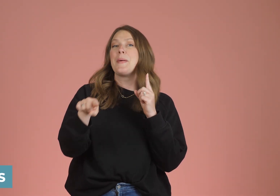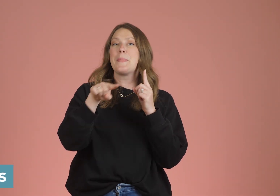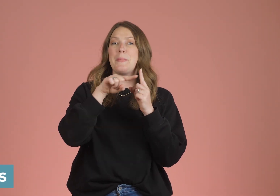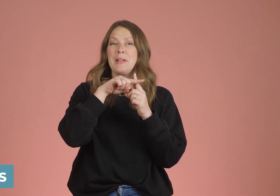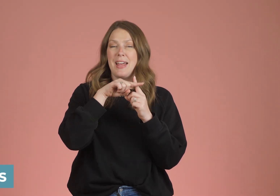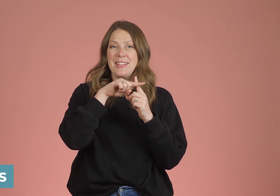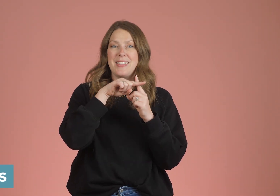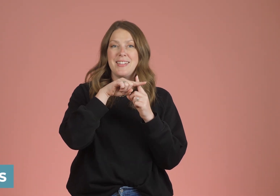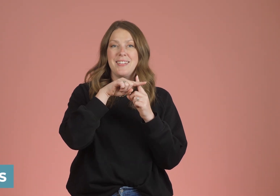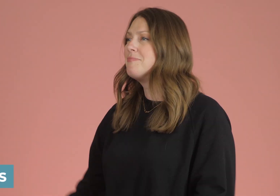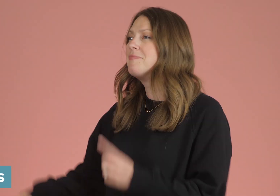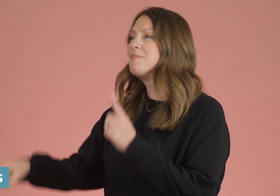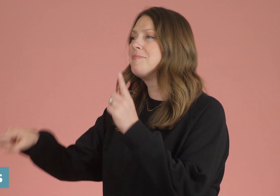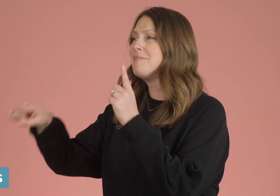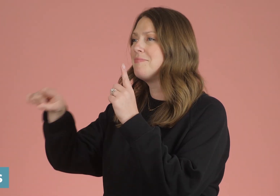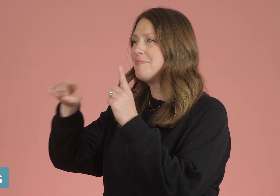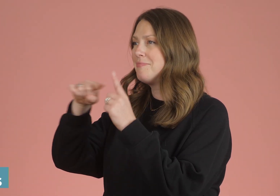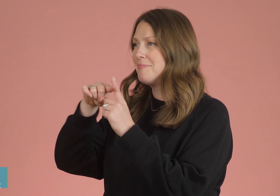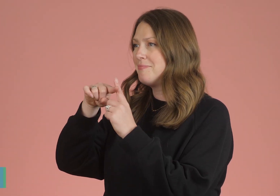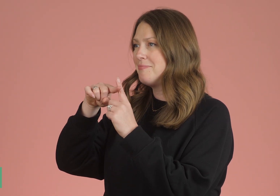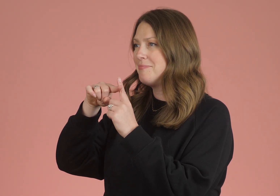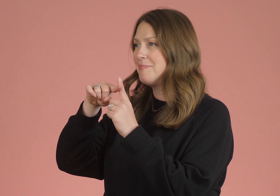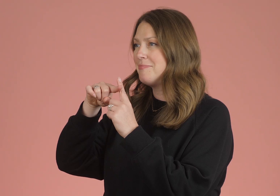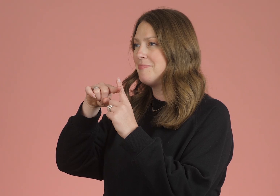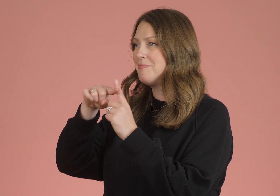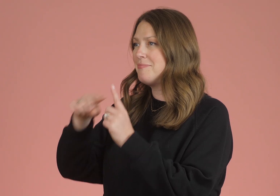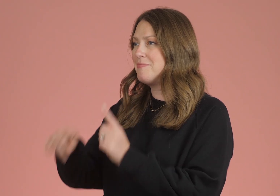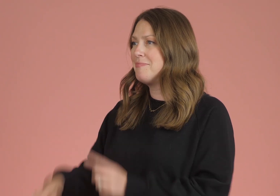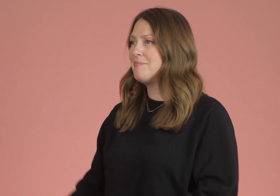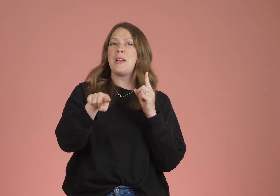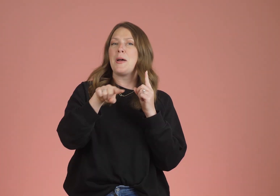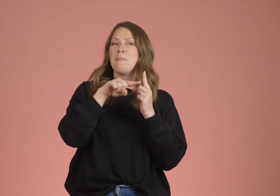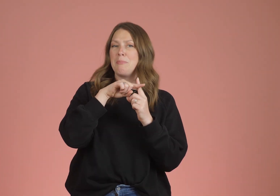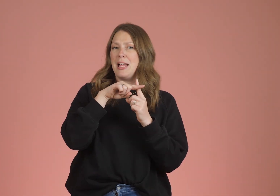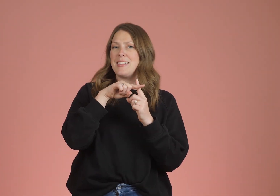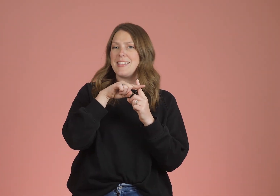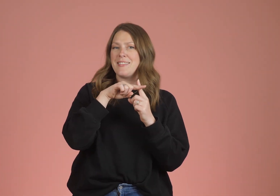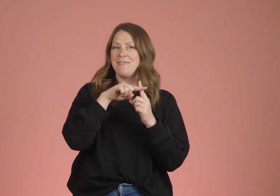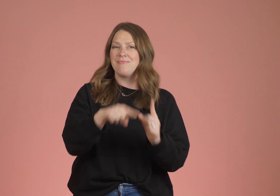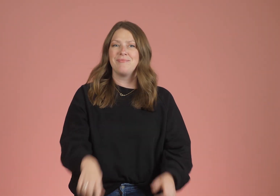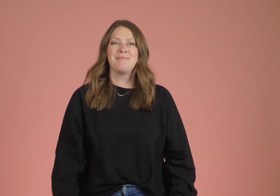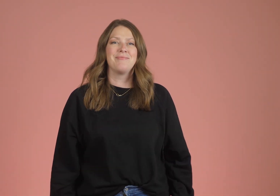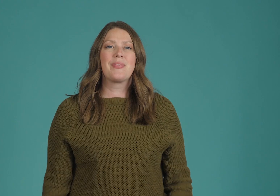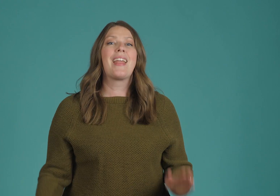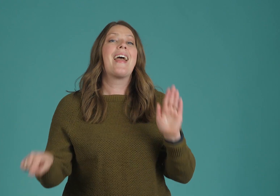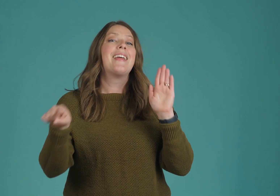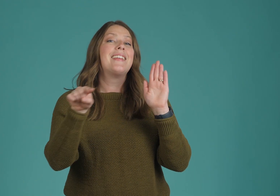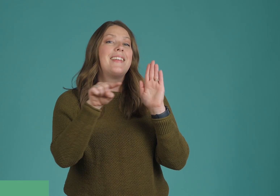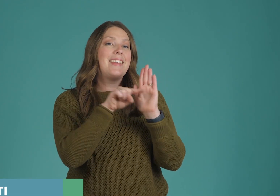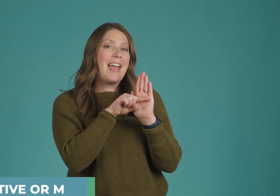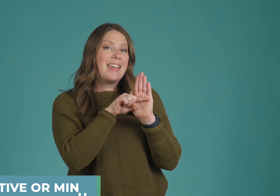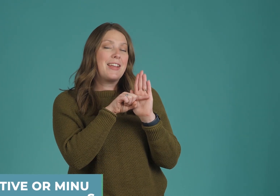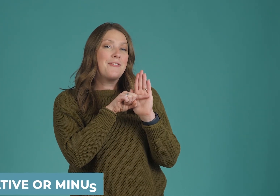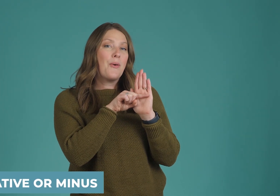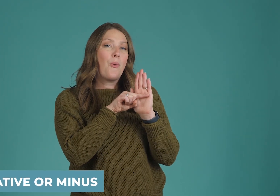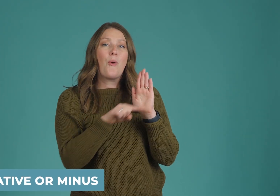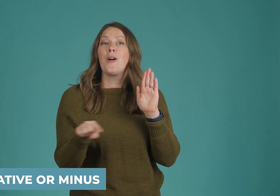Plus. You're making the symbol of the plus sign. Plus. Negative, or